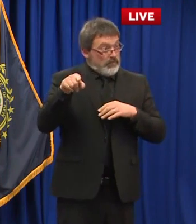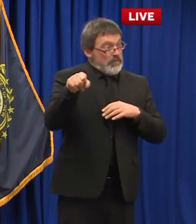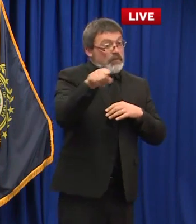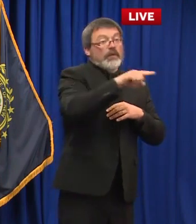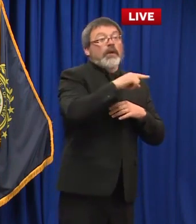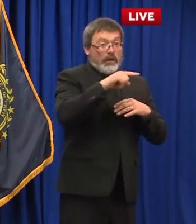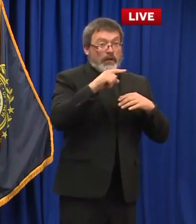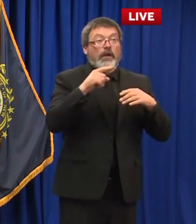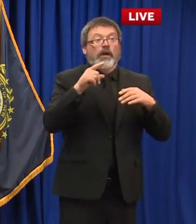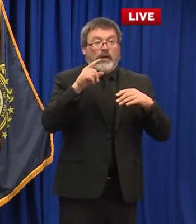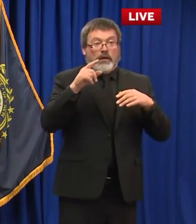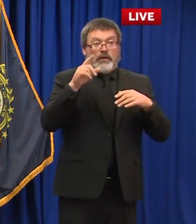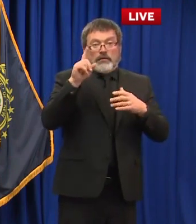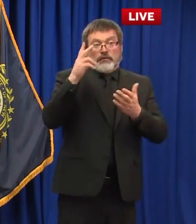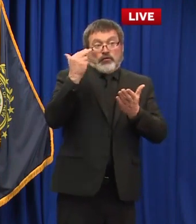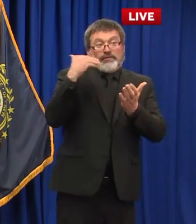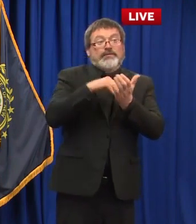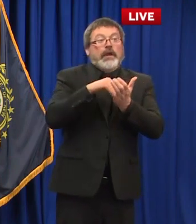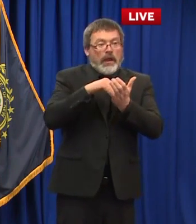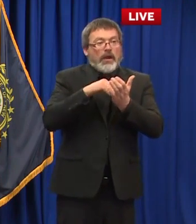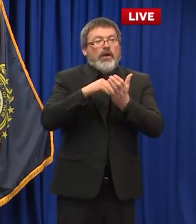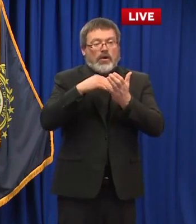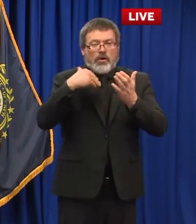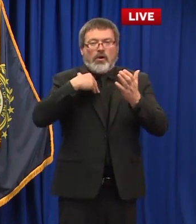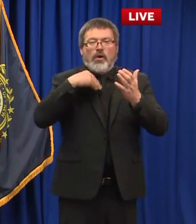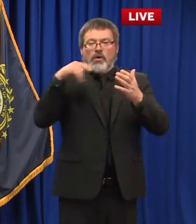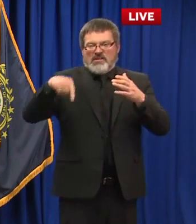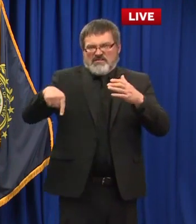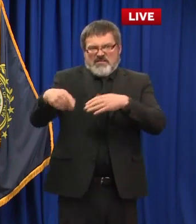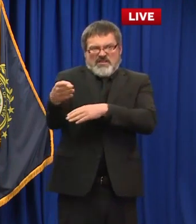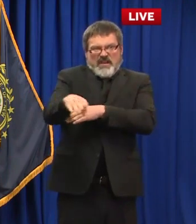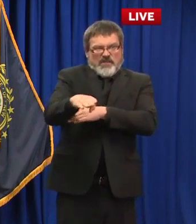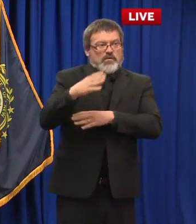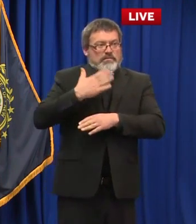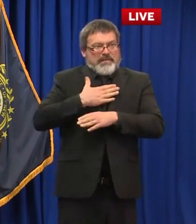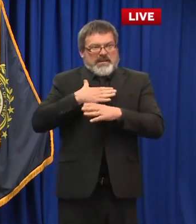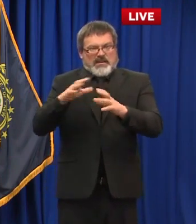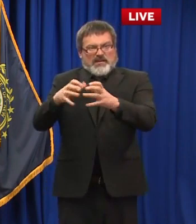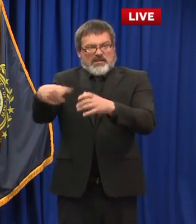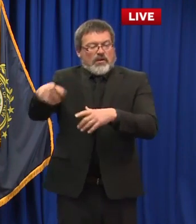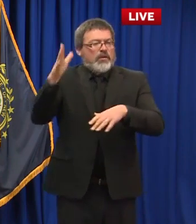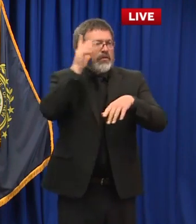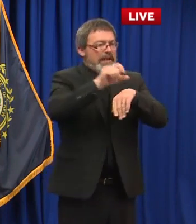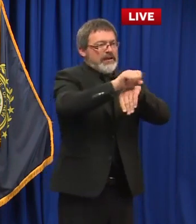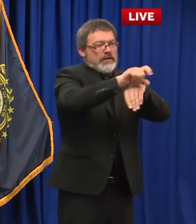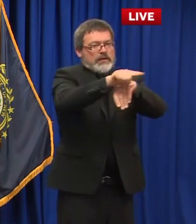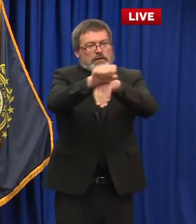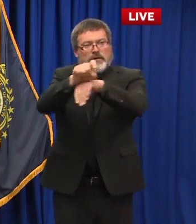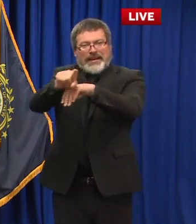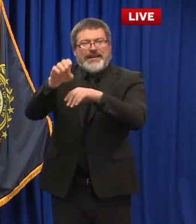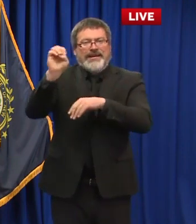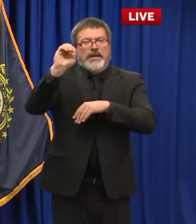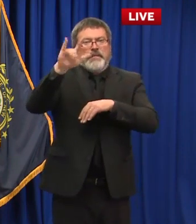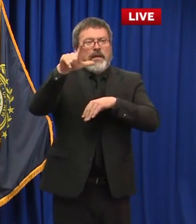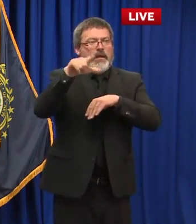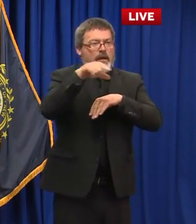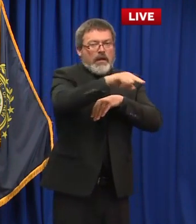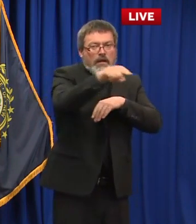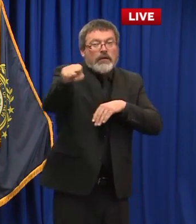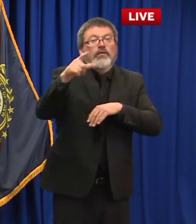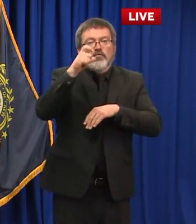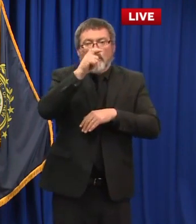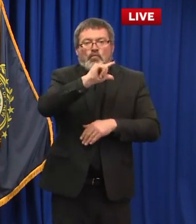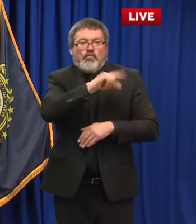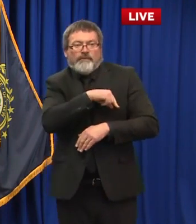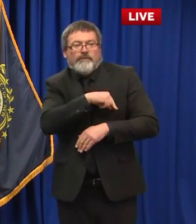email this afternoon that will walk them through individually the final grant submission process that will allow them to